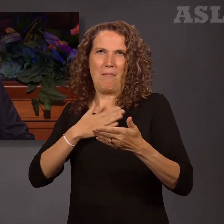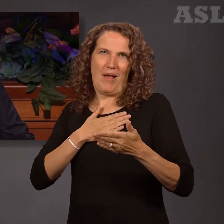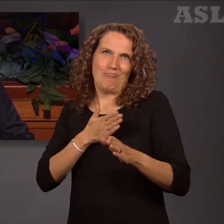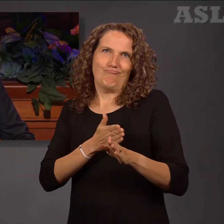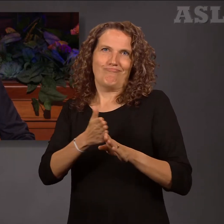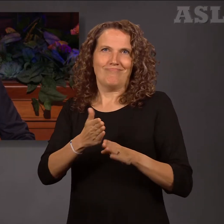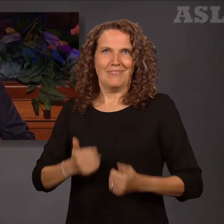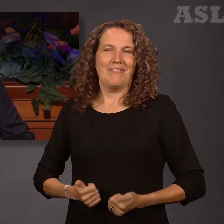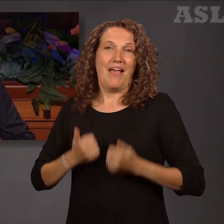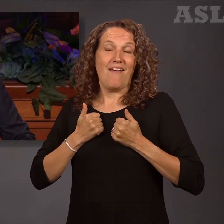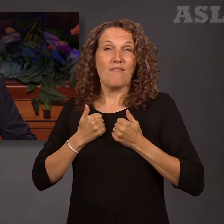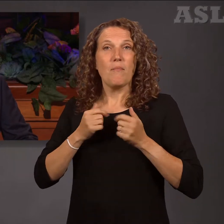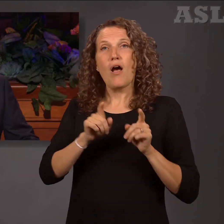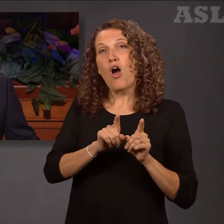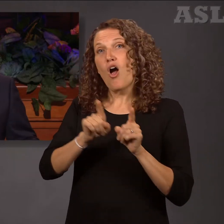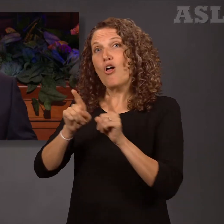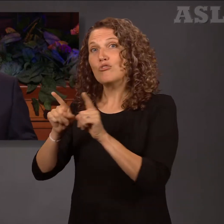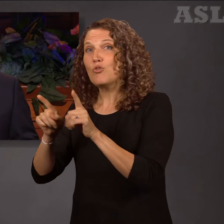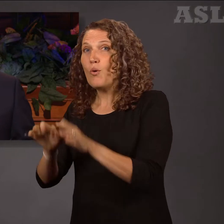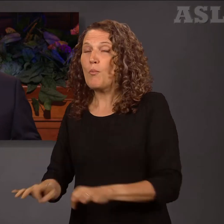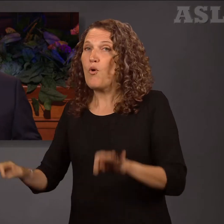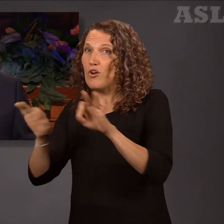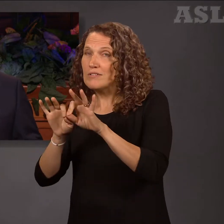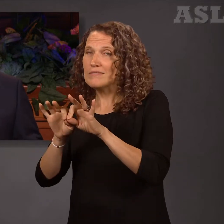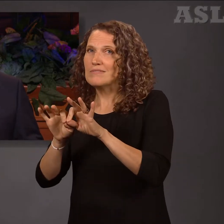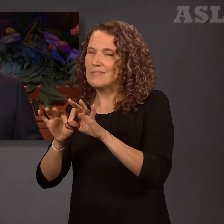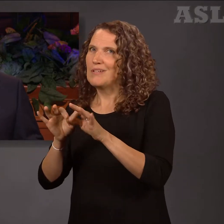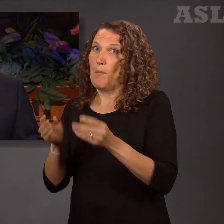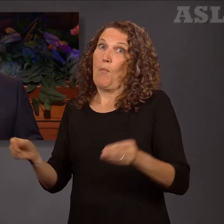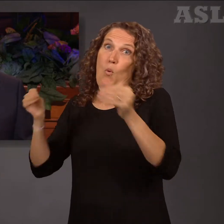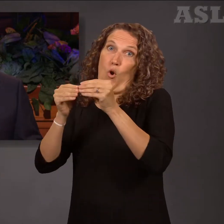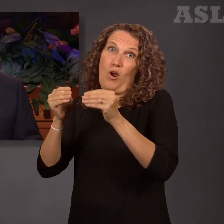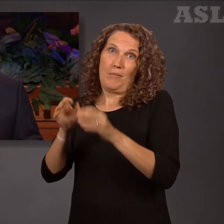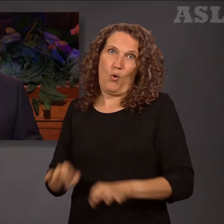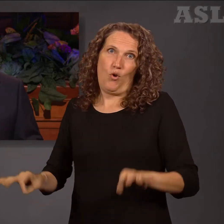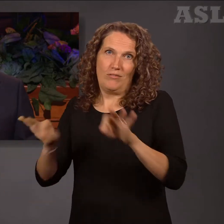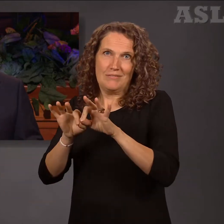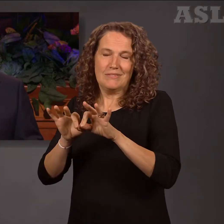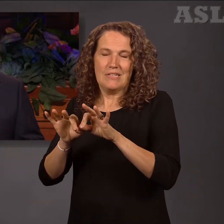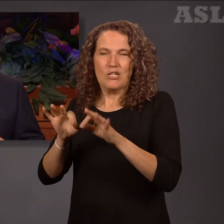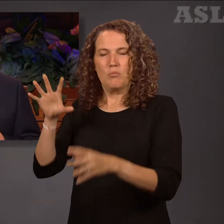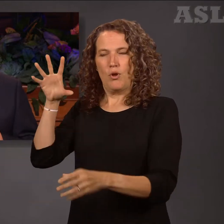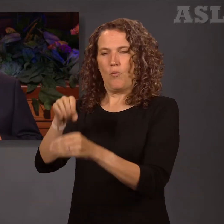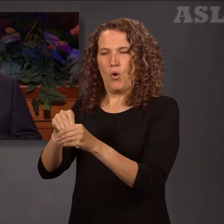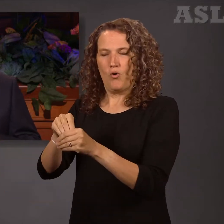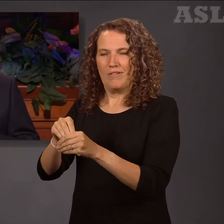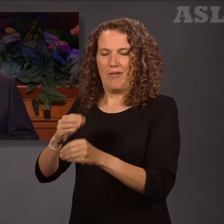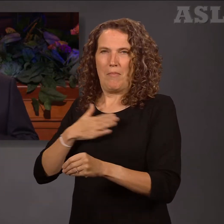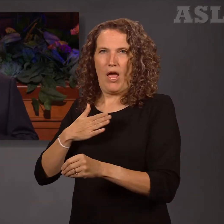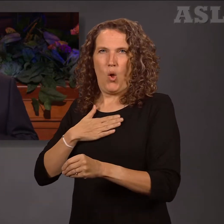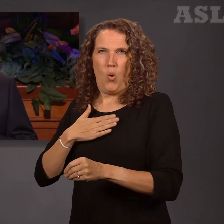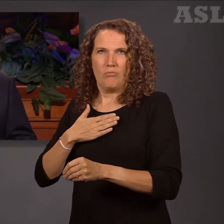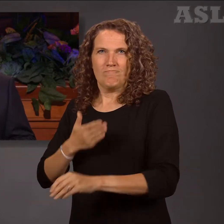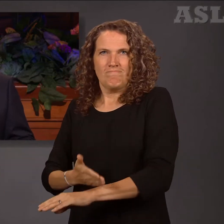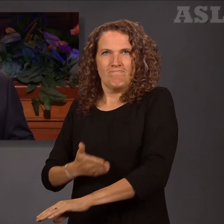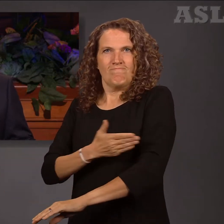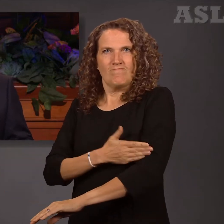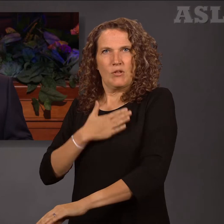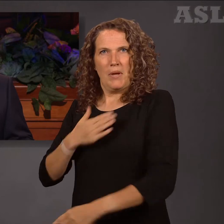that, but even more important, that it would be permanently present in the edification of my own life and in those over whom I